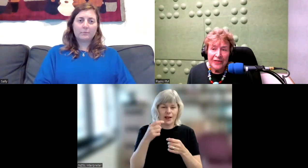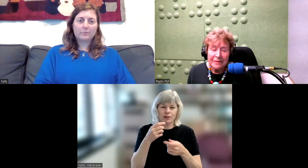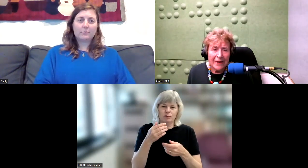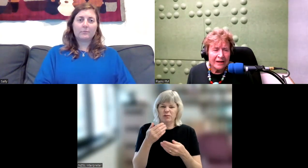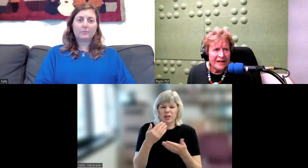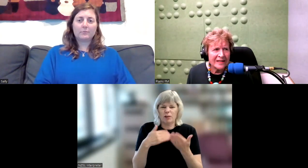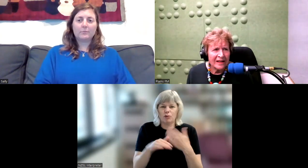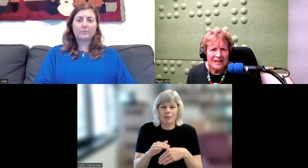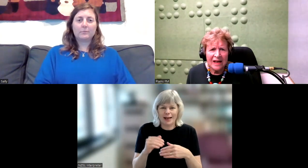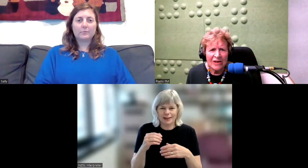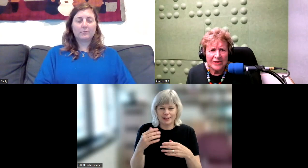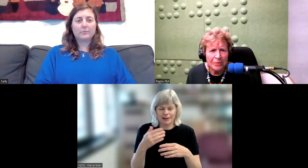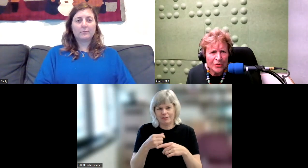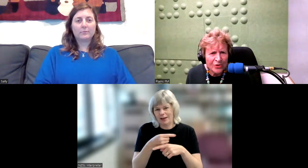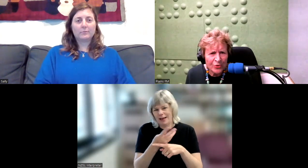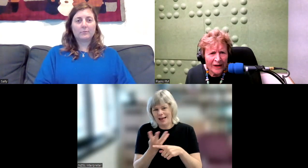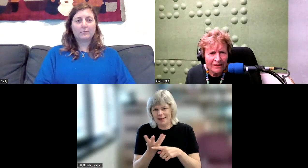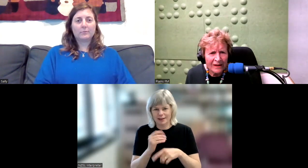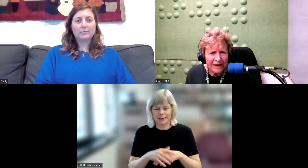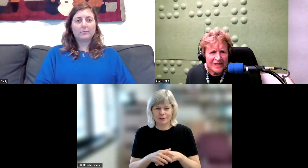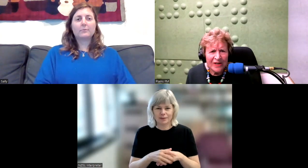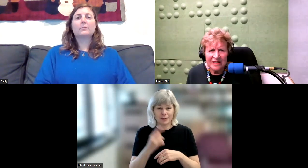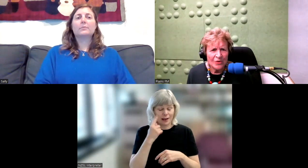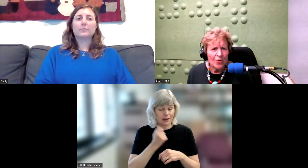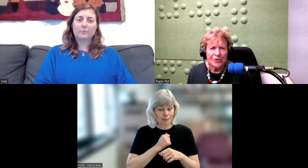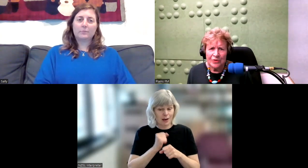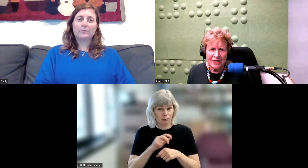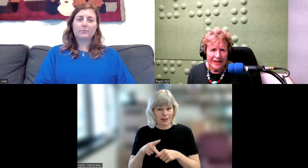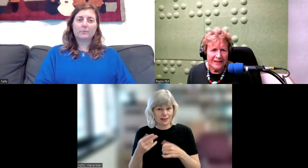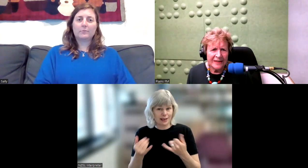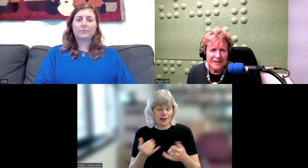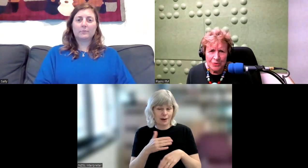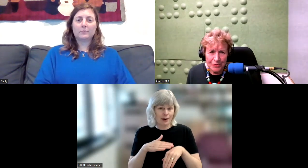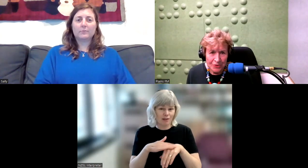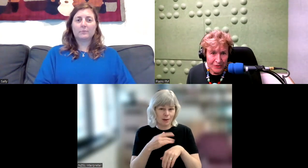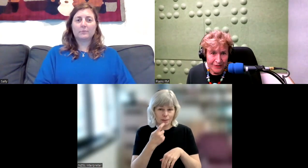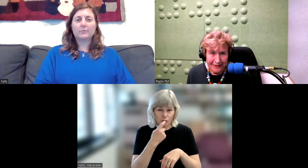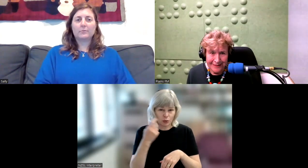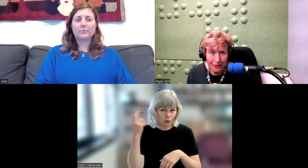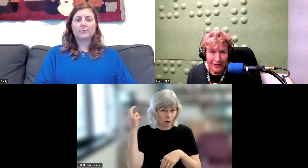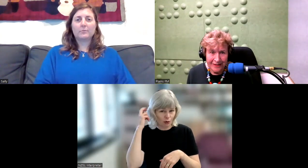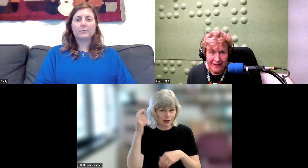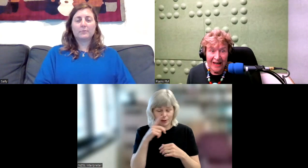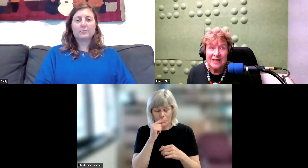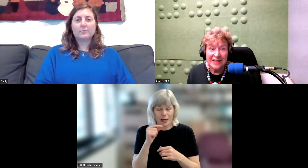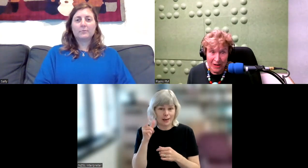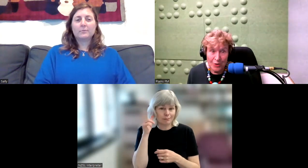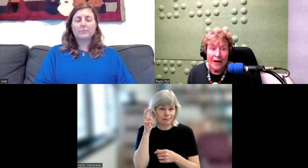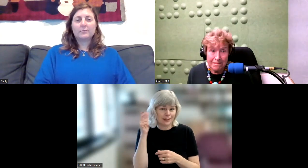I think my grandson has now got a Bluetooth one. So he can do all sorts of things and listen to all sorts of things with it. It's quite a